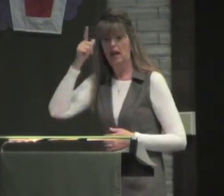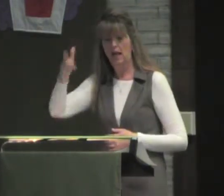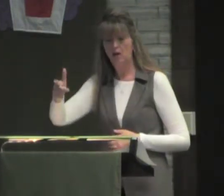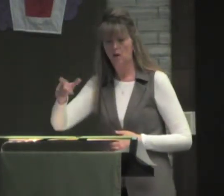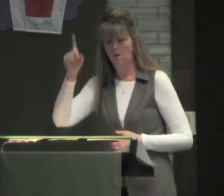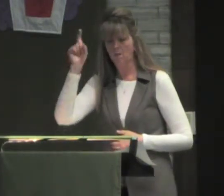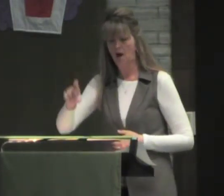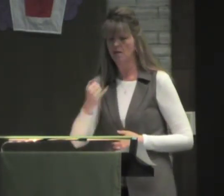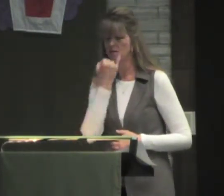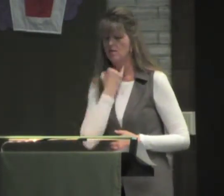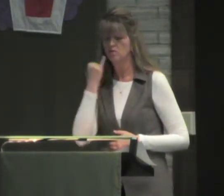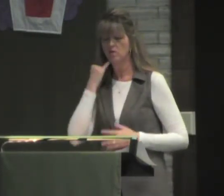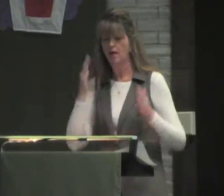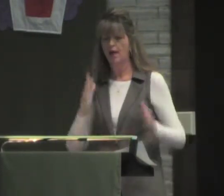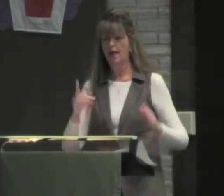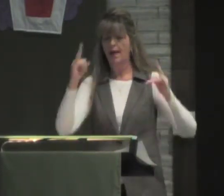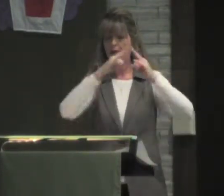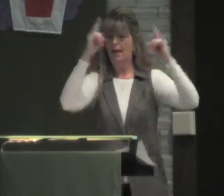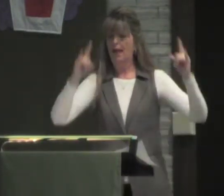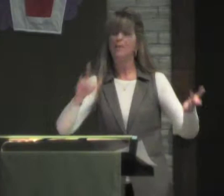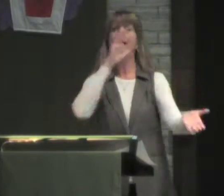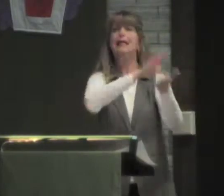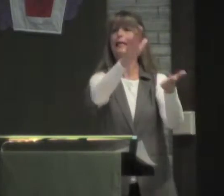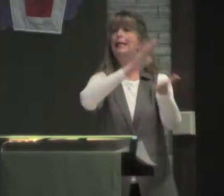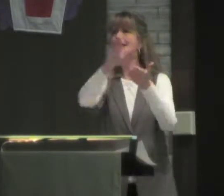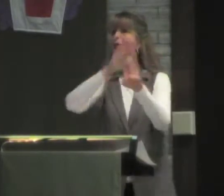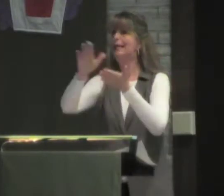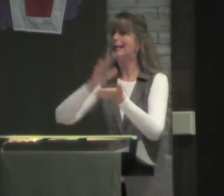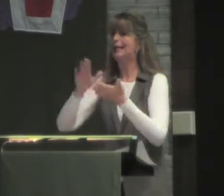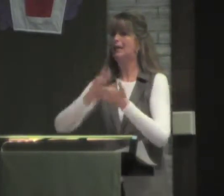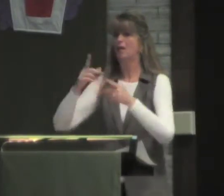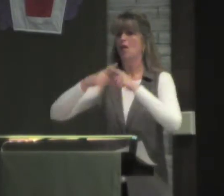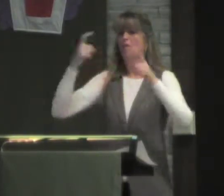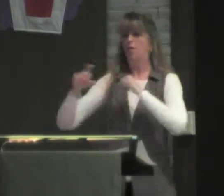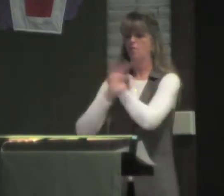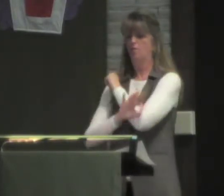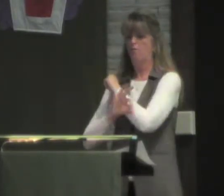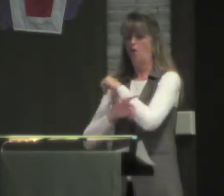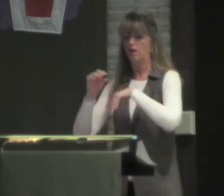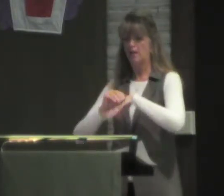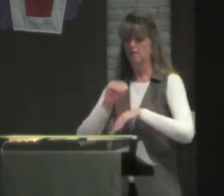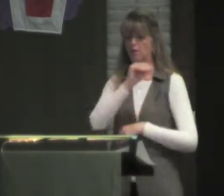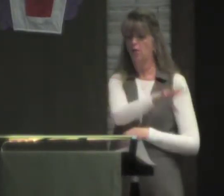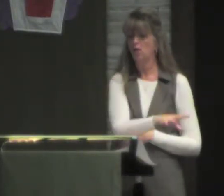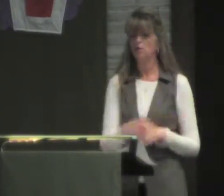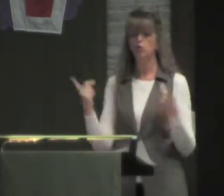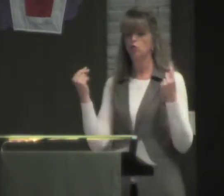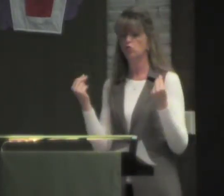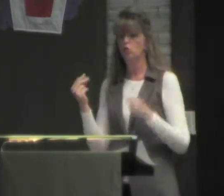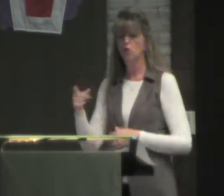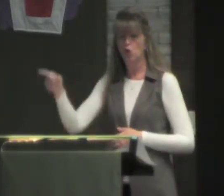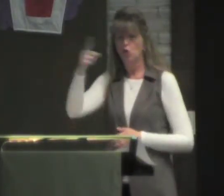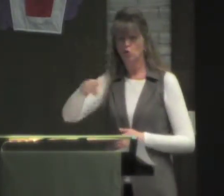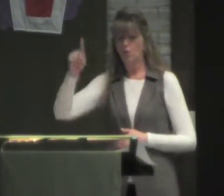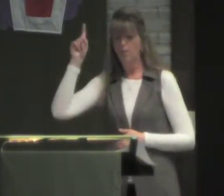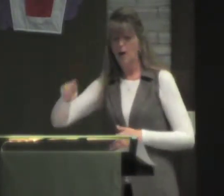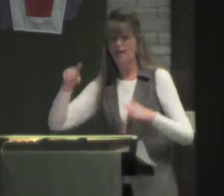And then later, in order to purify the Israelite camp of those foreign influences,